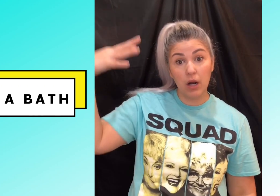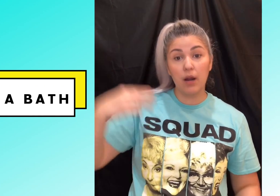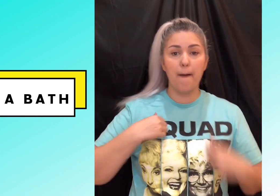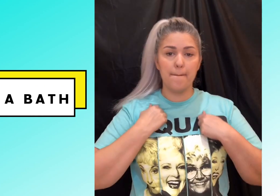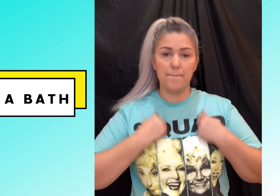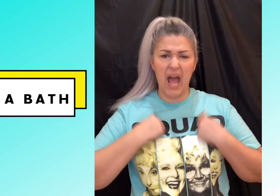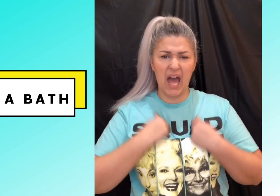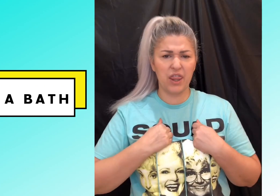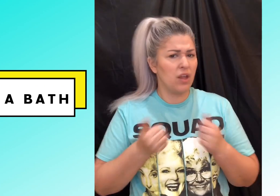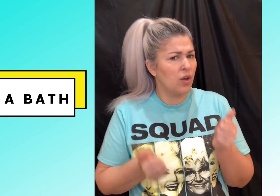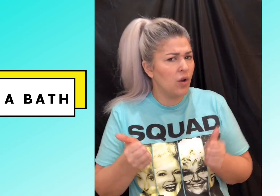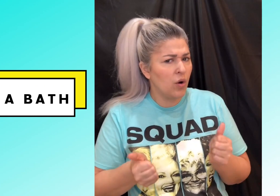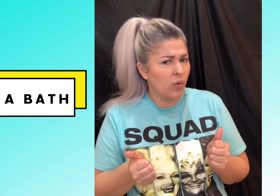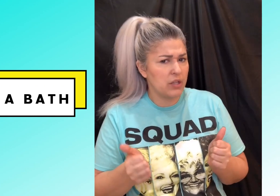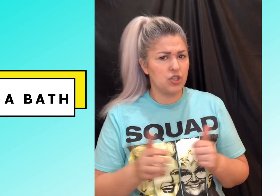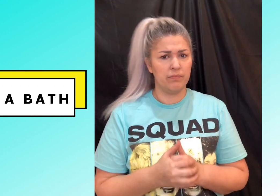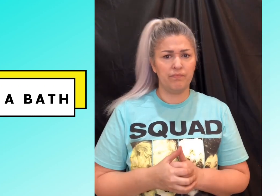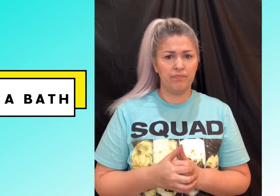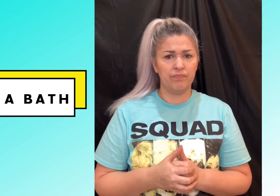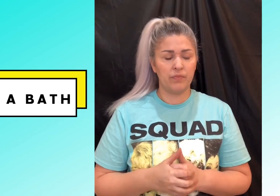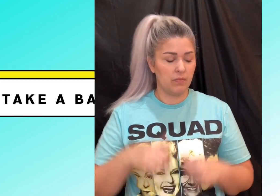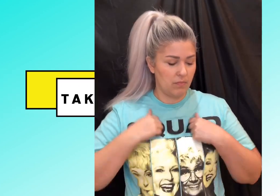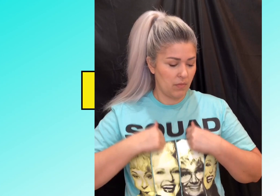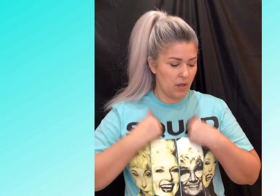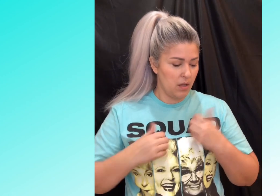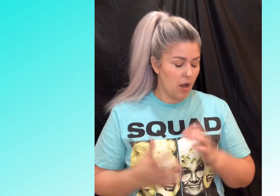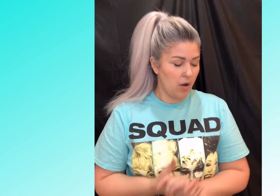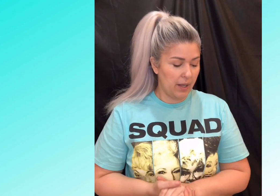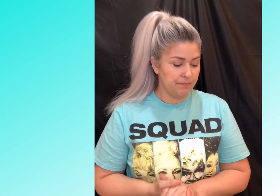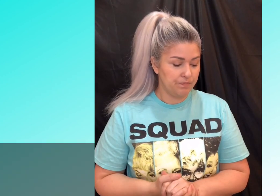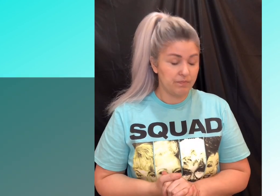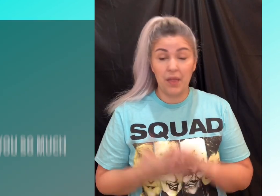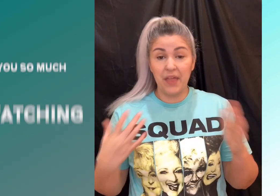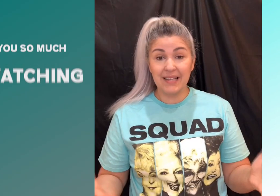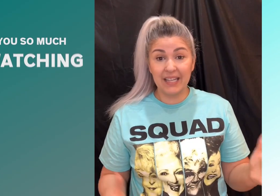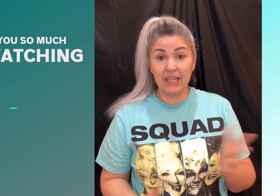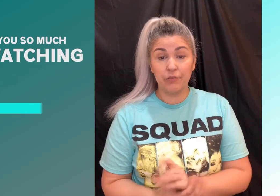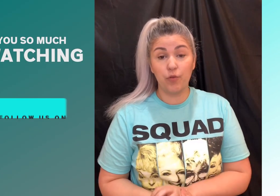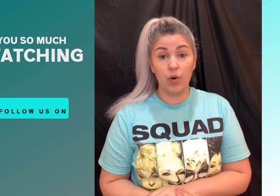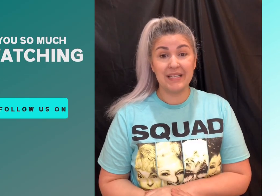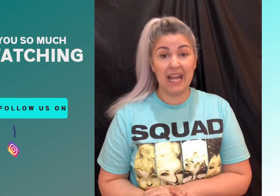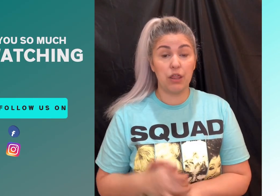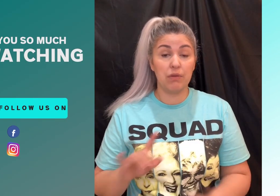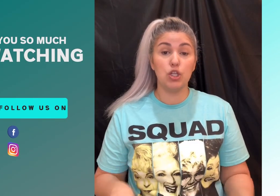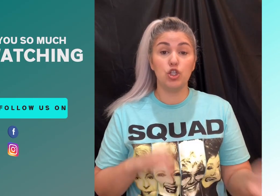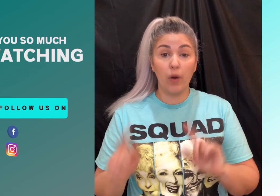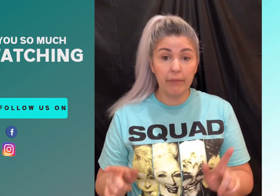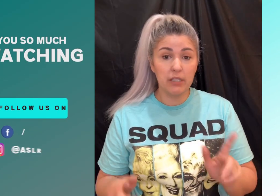bath which okay that's it for day three join me